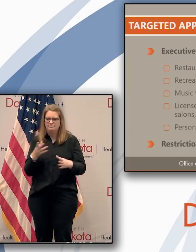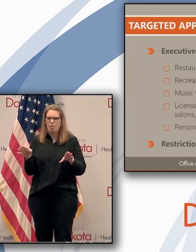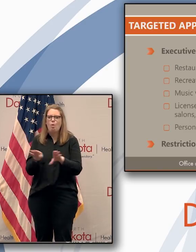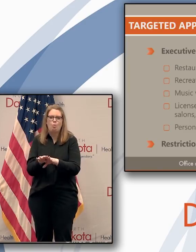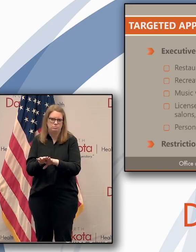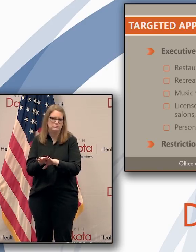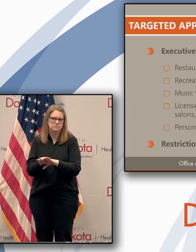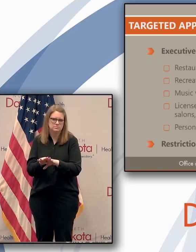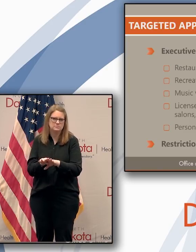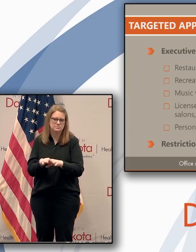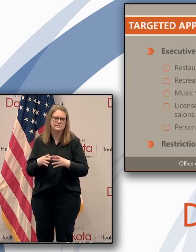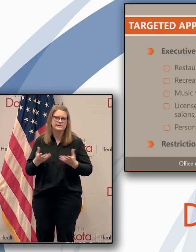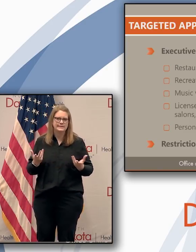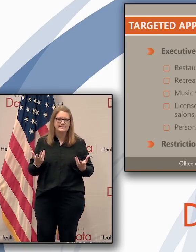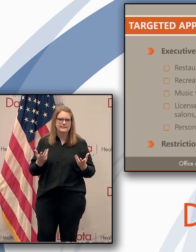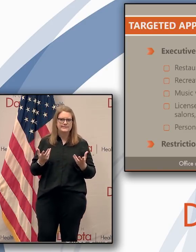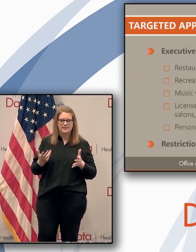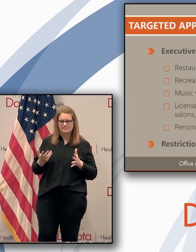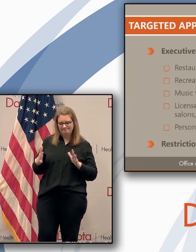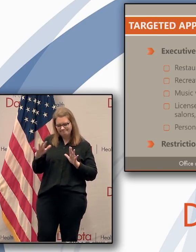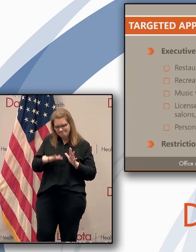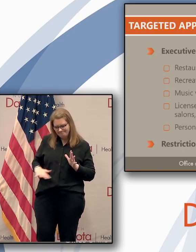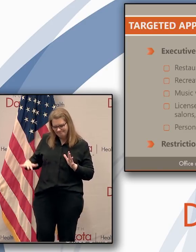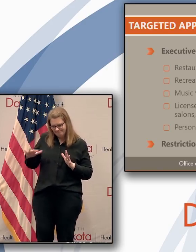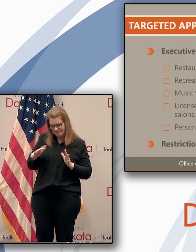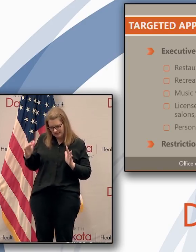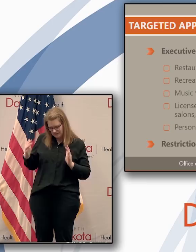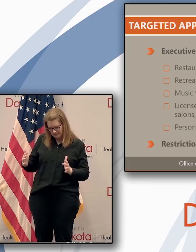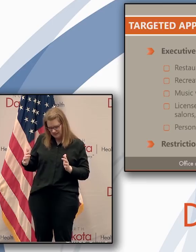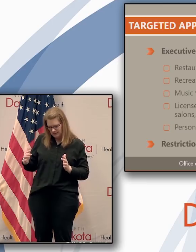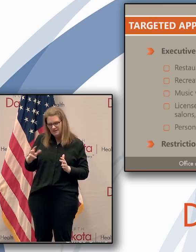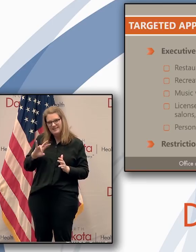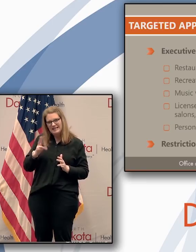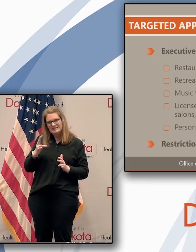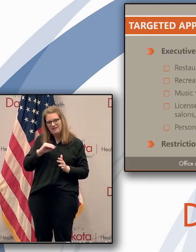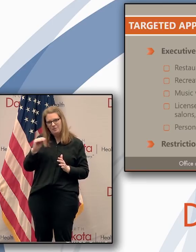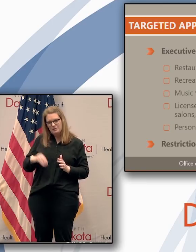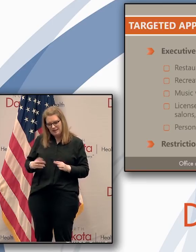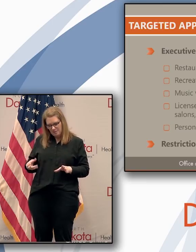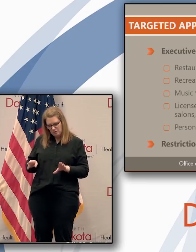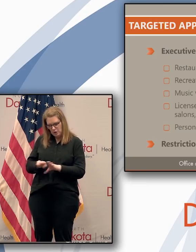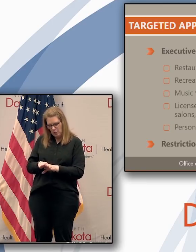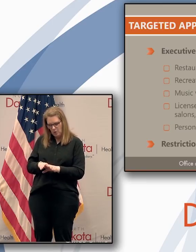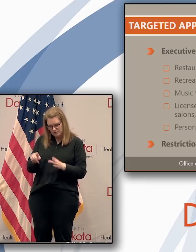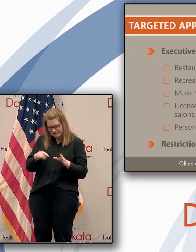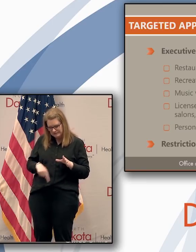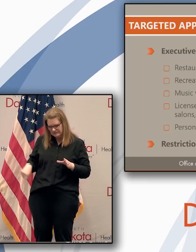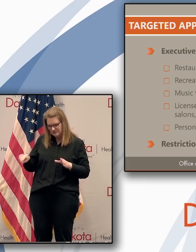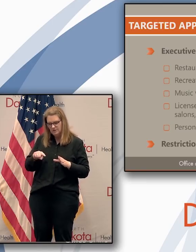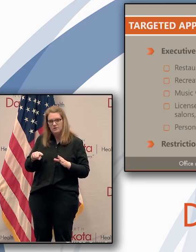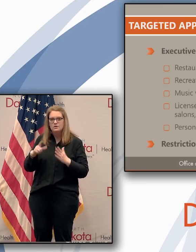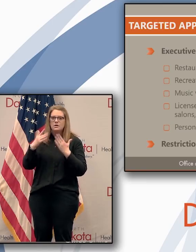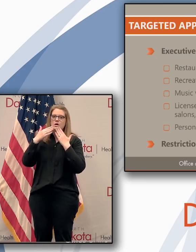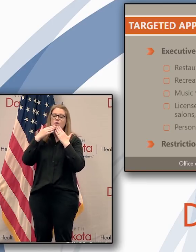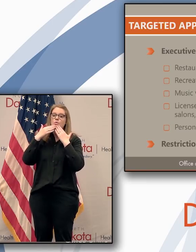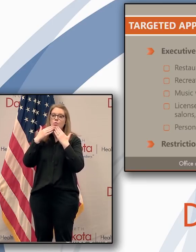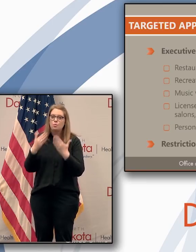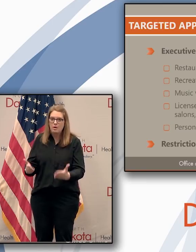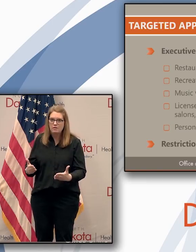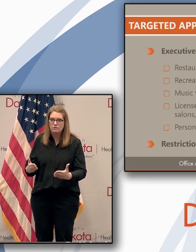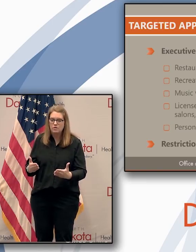closed. And so again, this is the people that worked in these sectors, the 7% that we are grateful for your